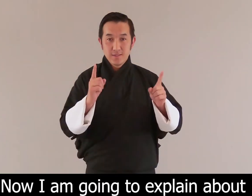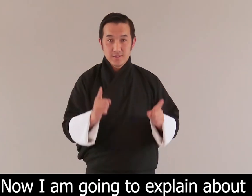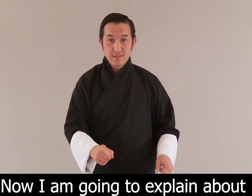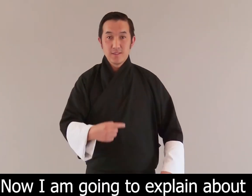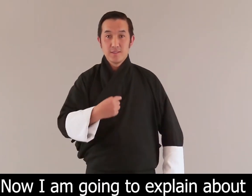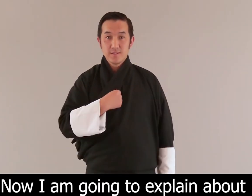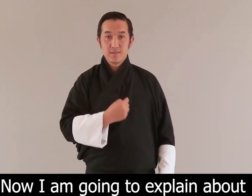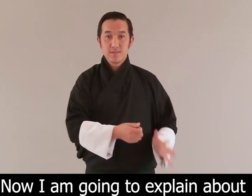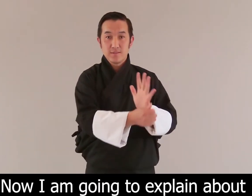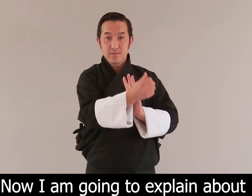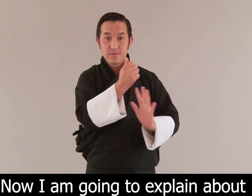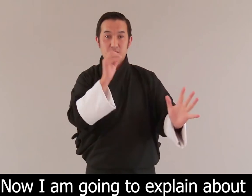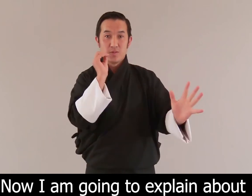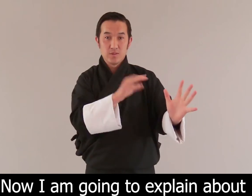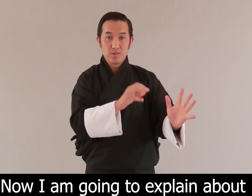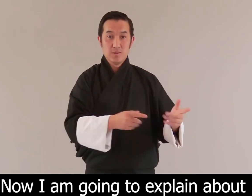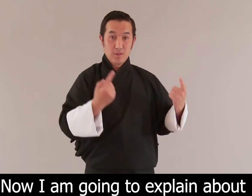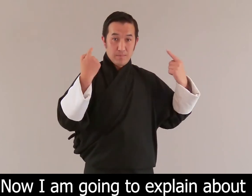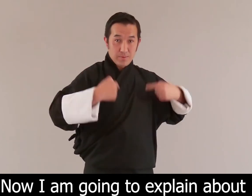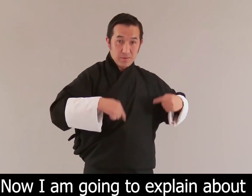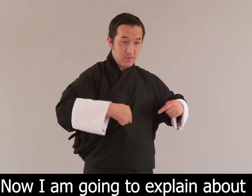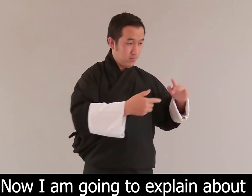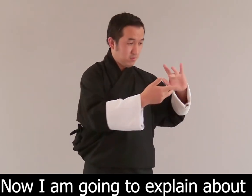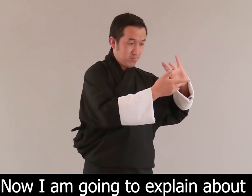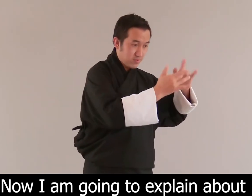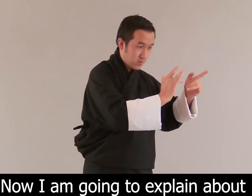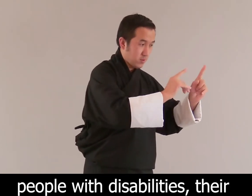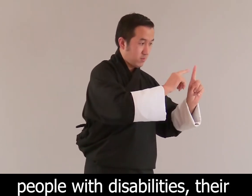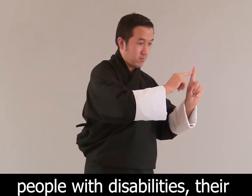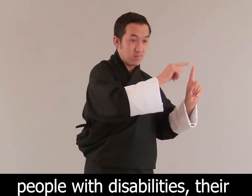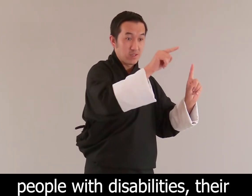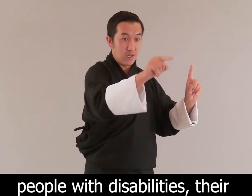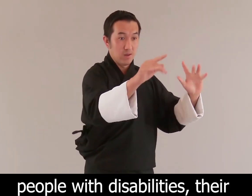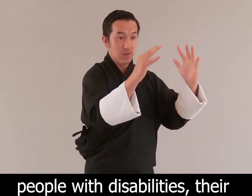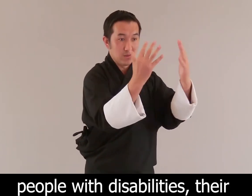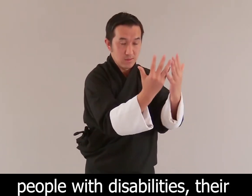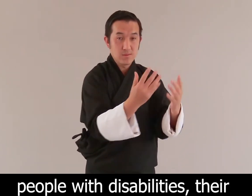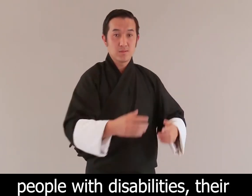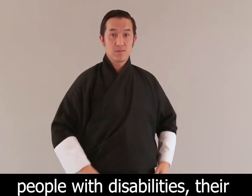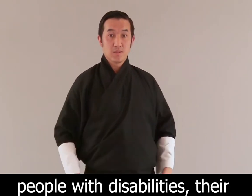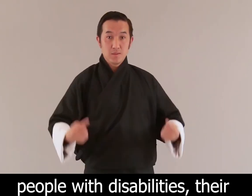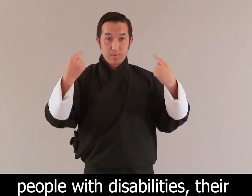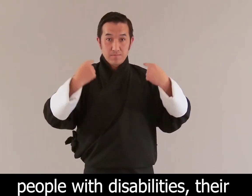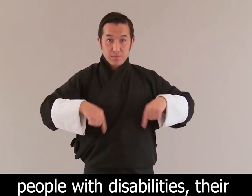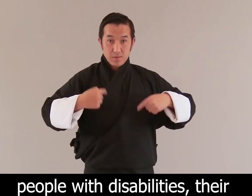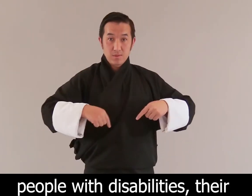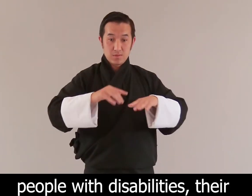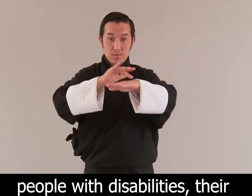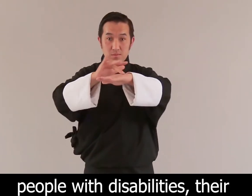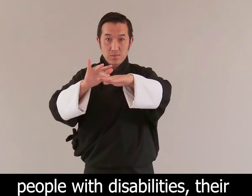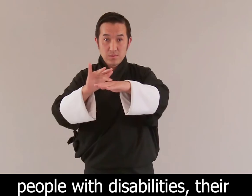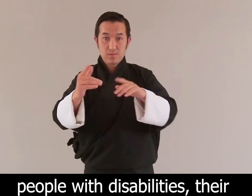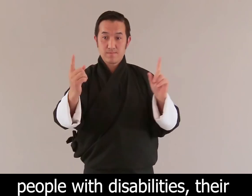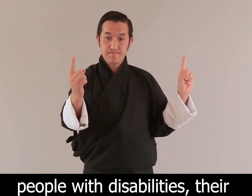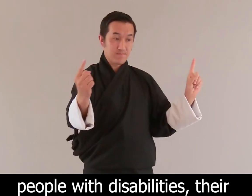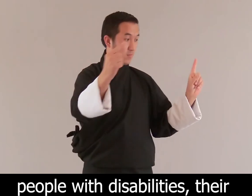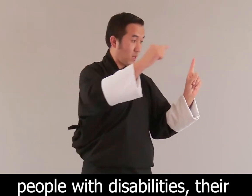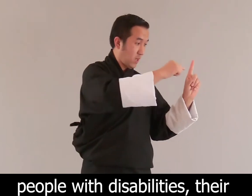Now I am going to explain about people with disabilities, their caregivers, families and